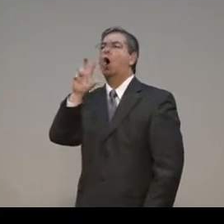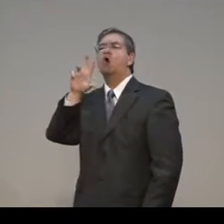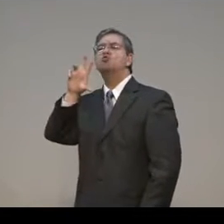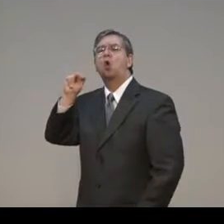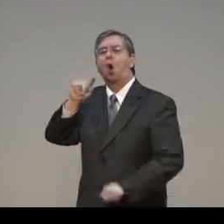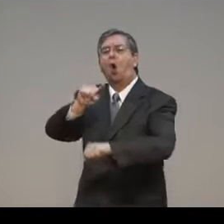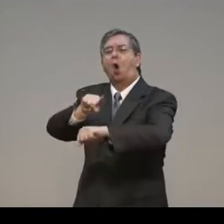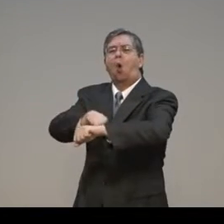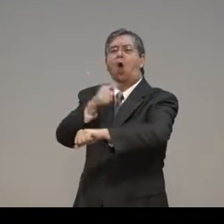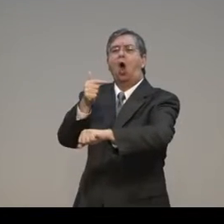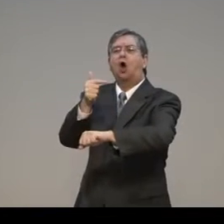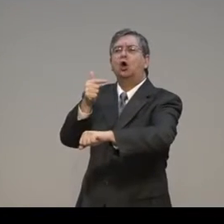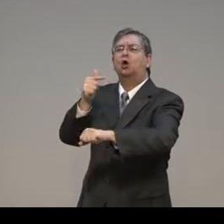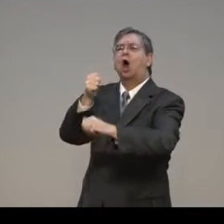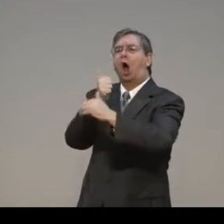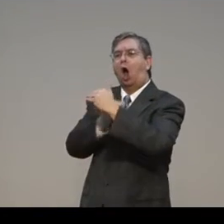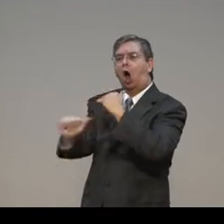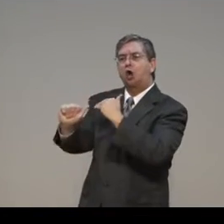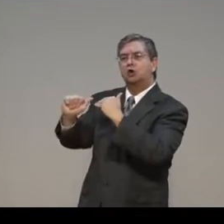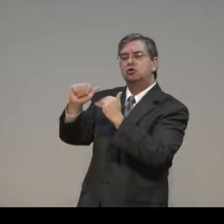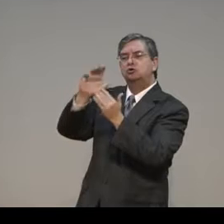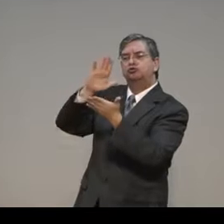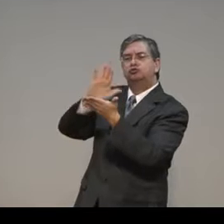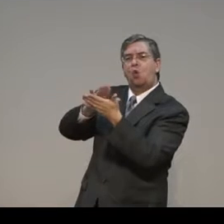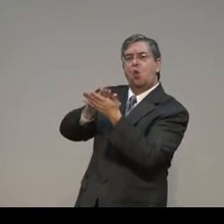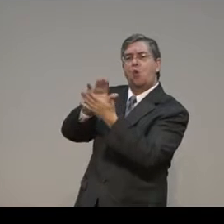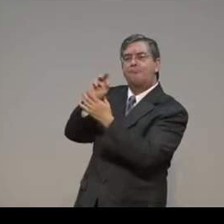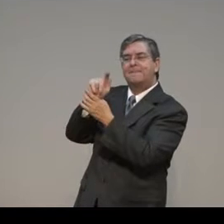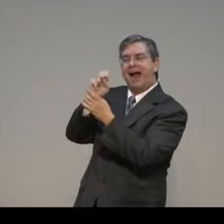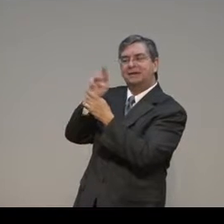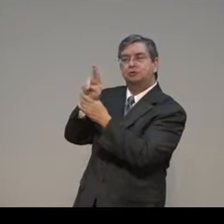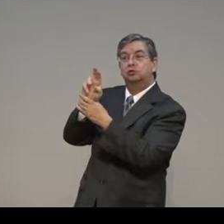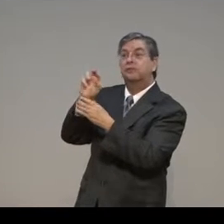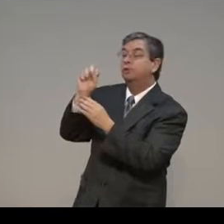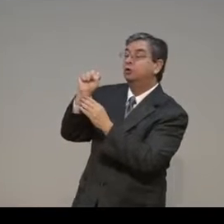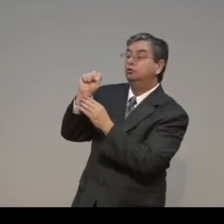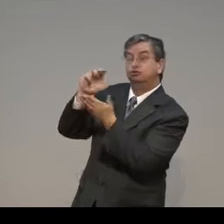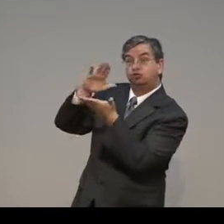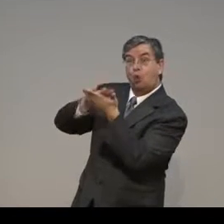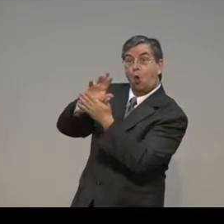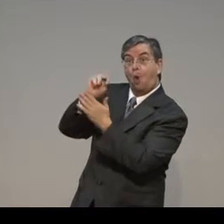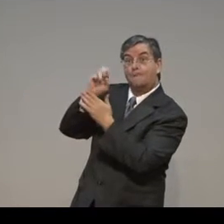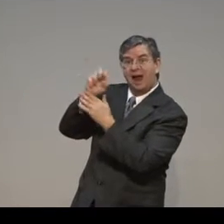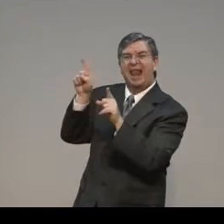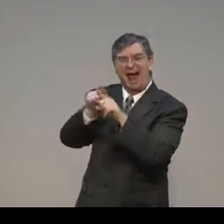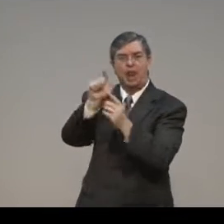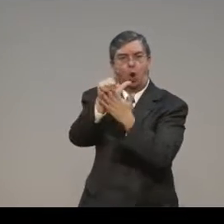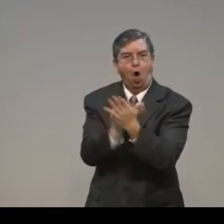we are no longer under the schoolmaster of the